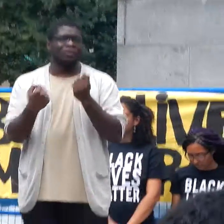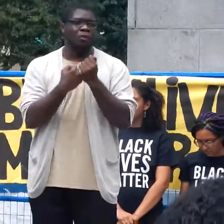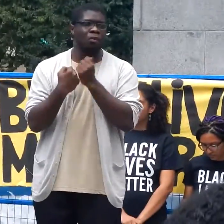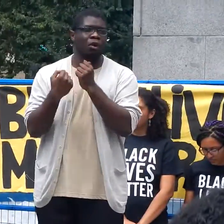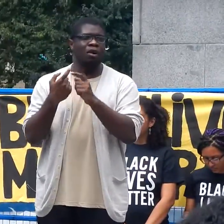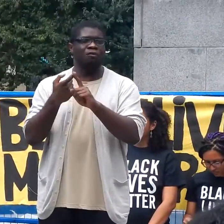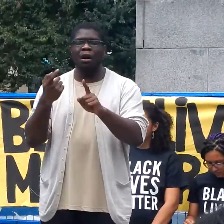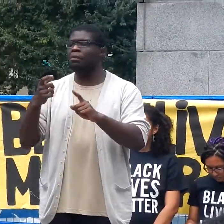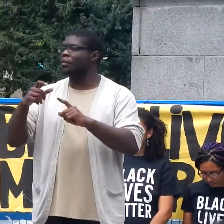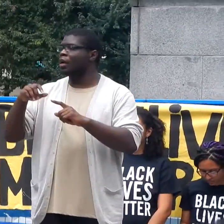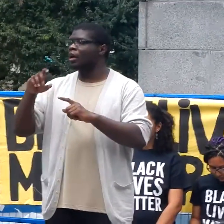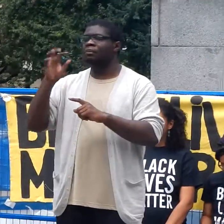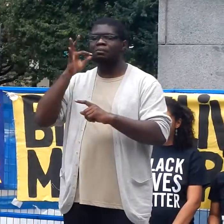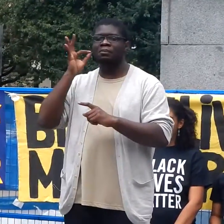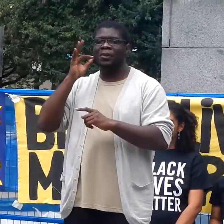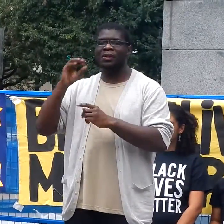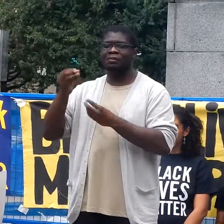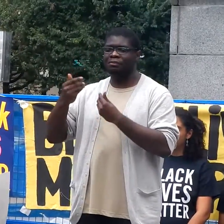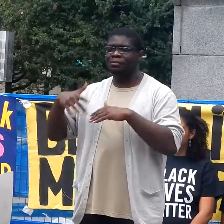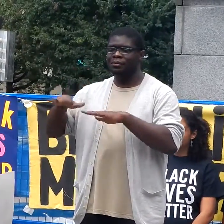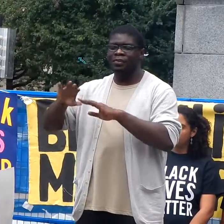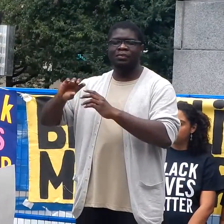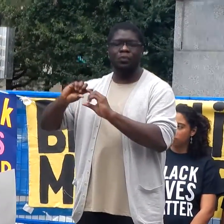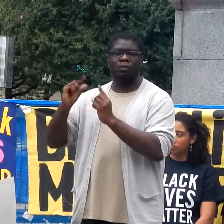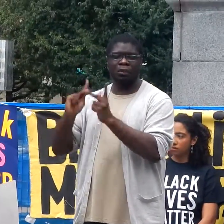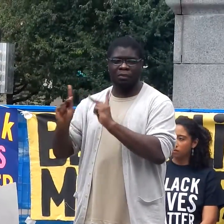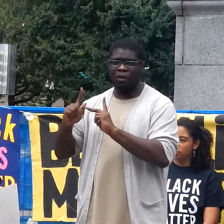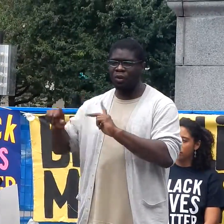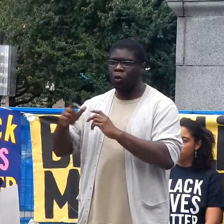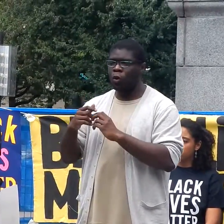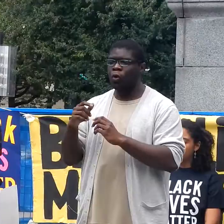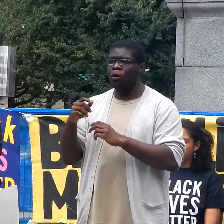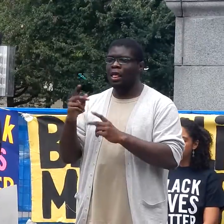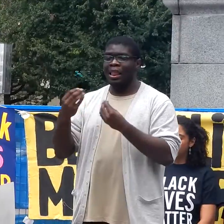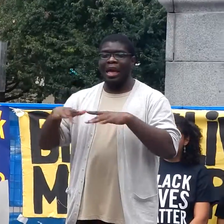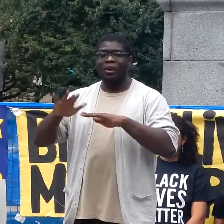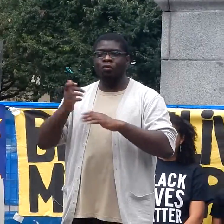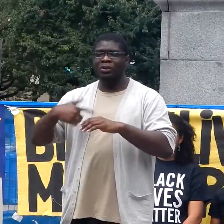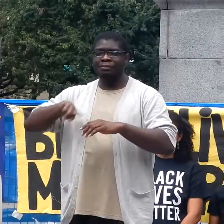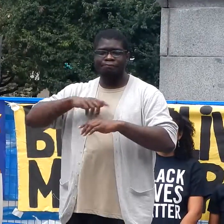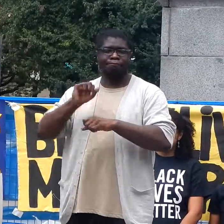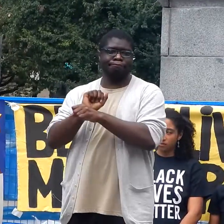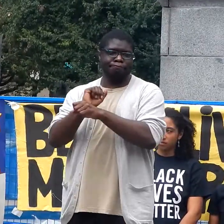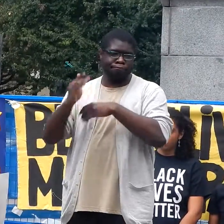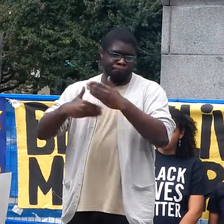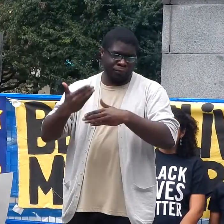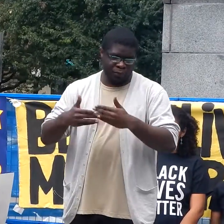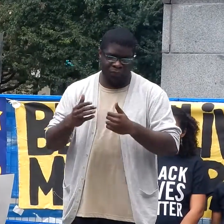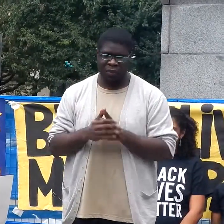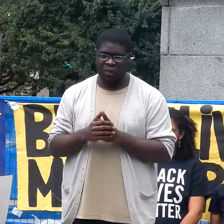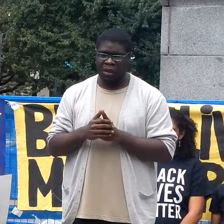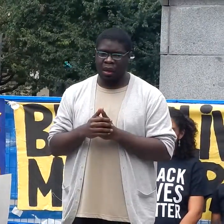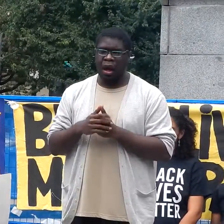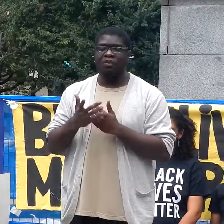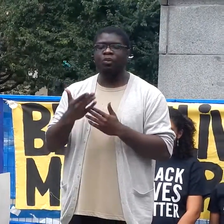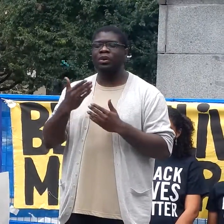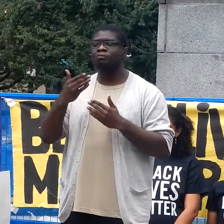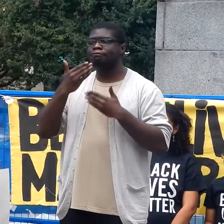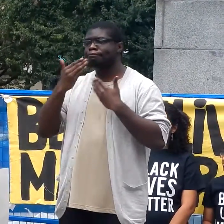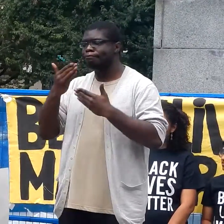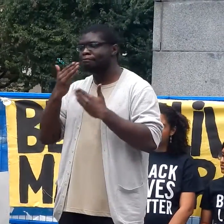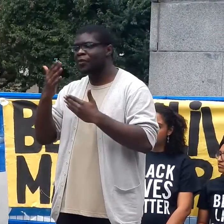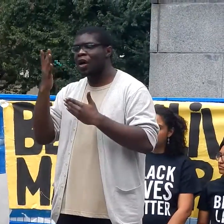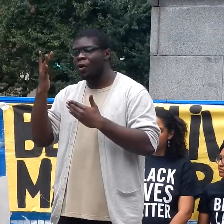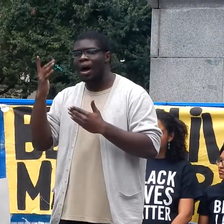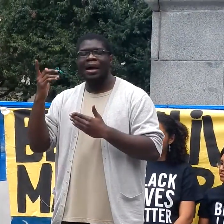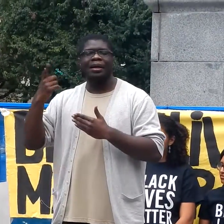the Coast Salish First Nations whose lands we work organize and live on we want to offer more than an acknowledgement because so often they're empty and